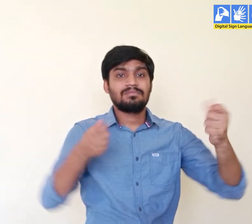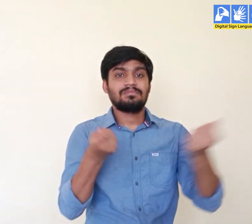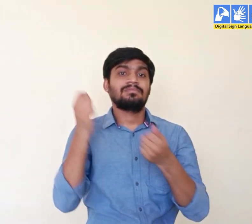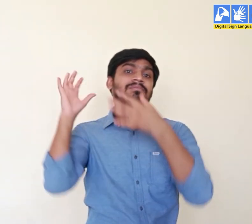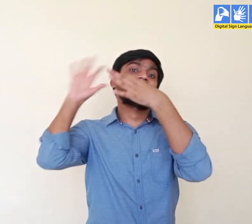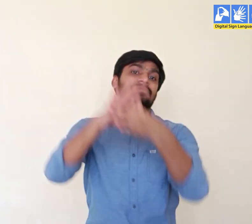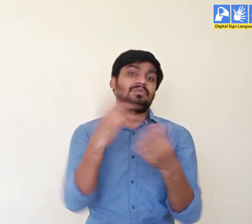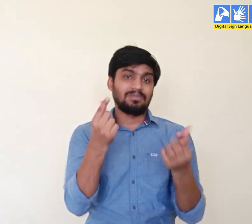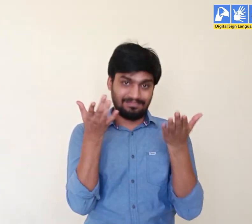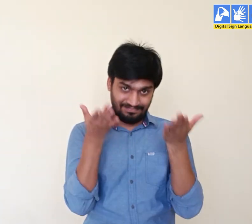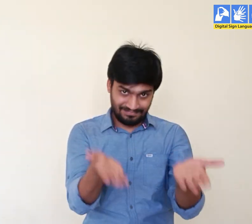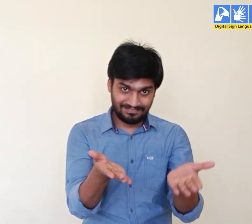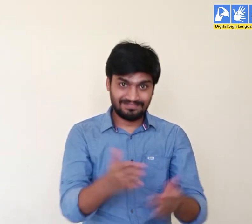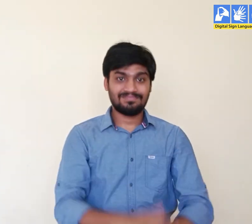So these were the water transportation.